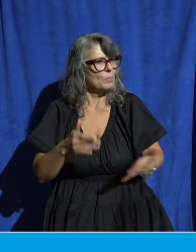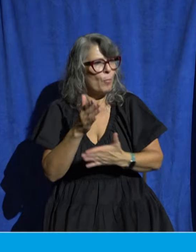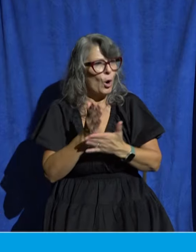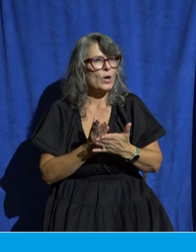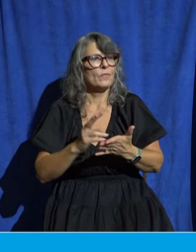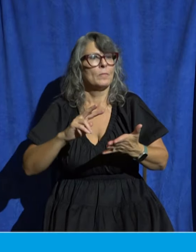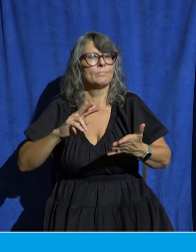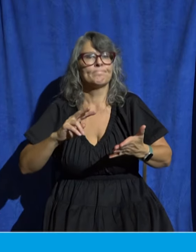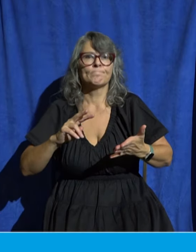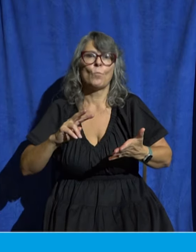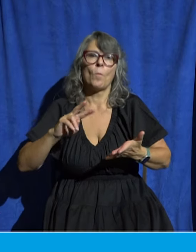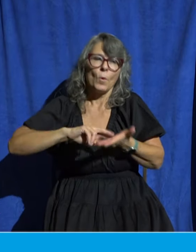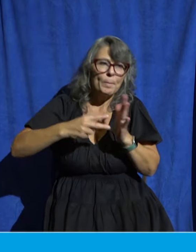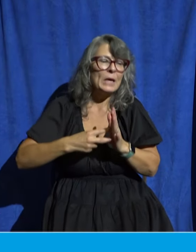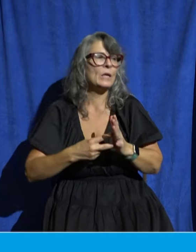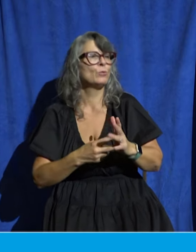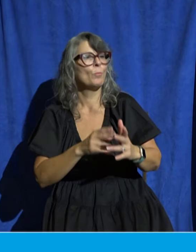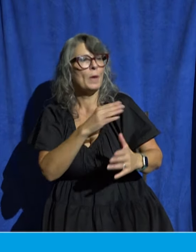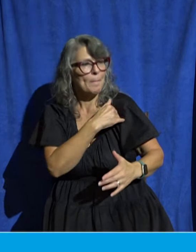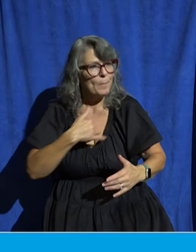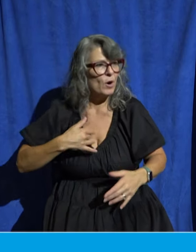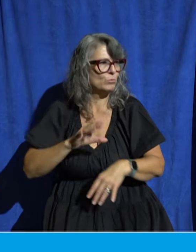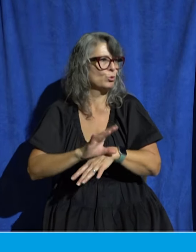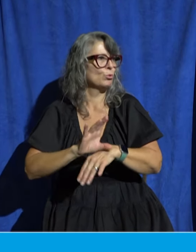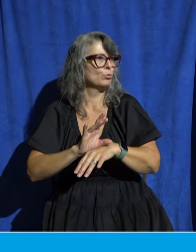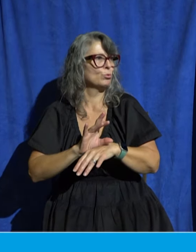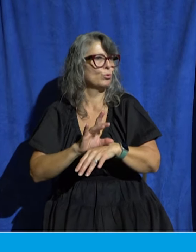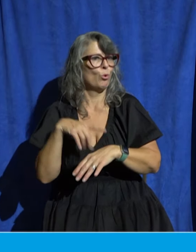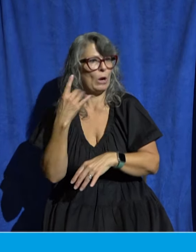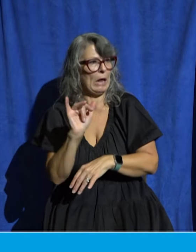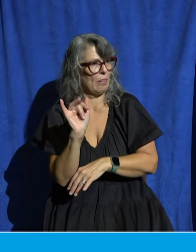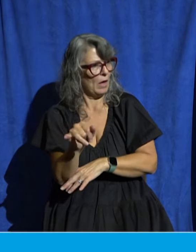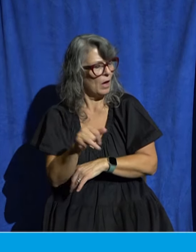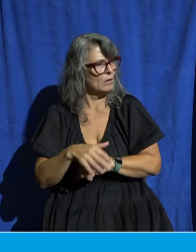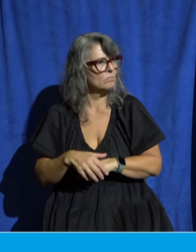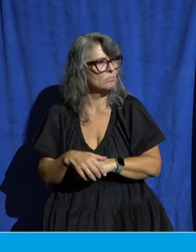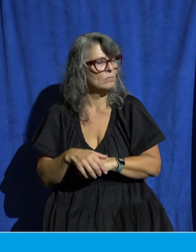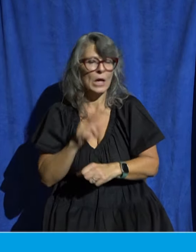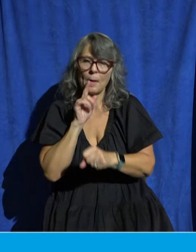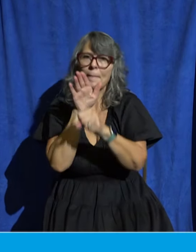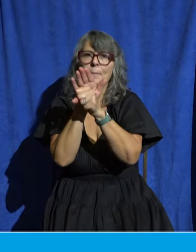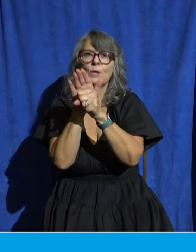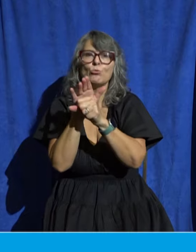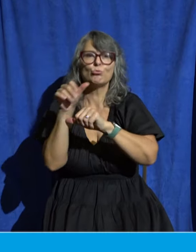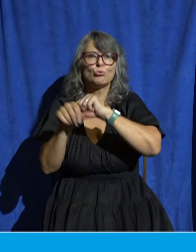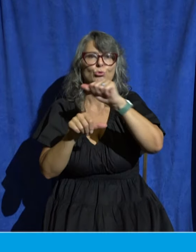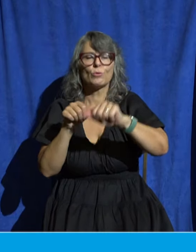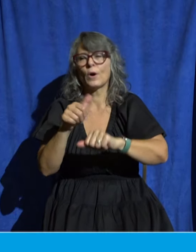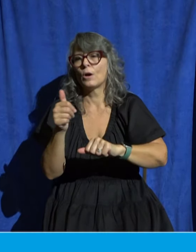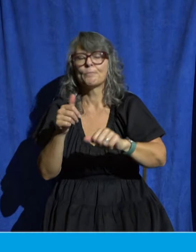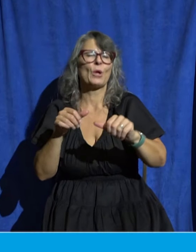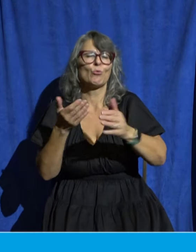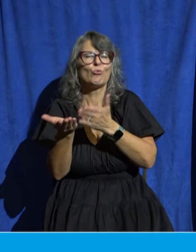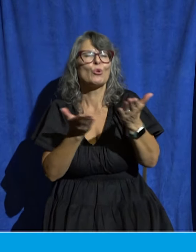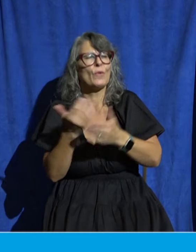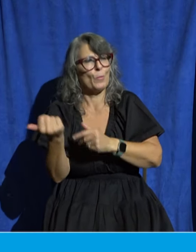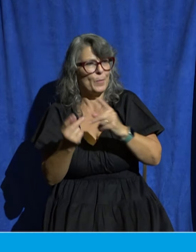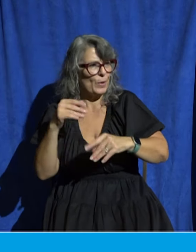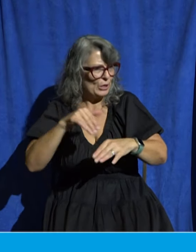looks like a commitment to serve others in the church and if you're here and you've not yet become a member we invite you to